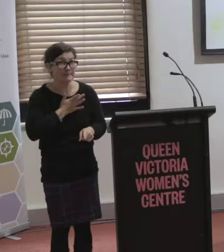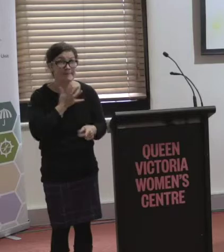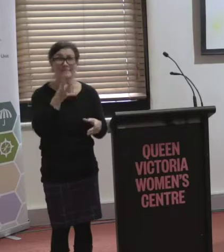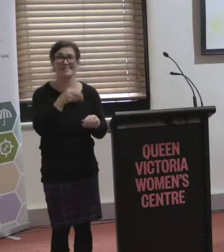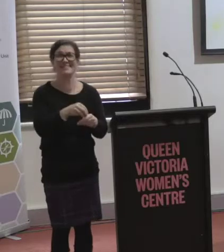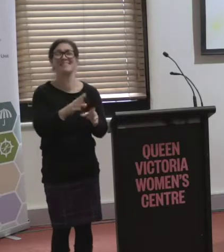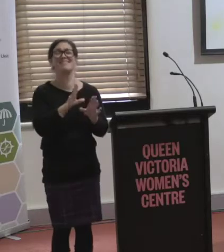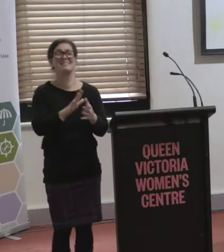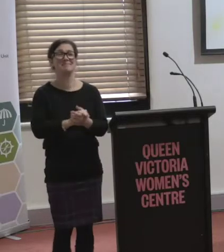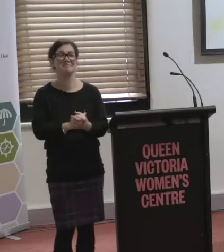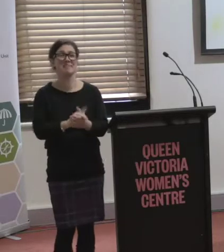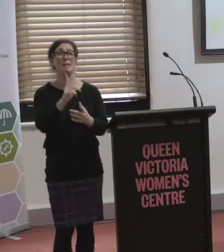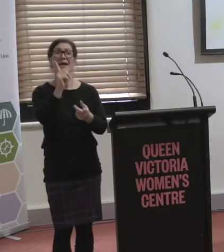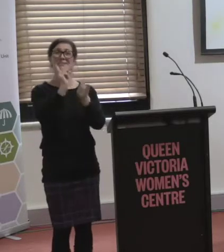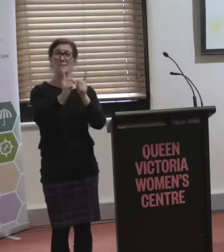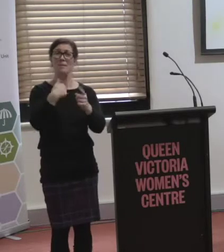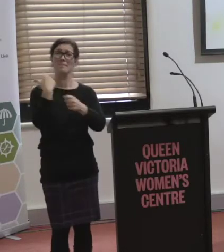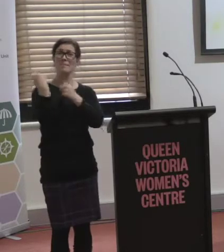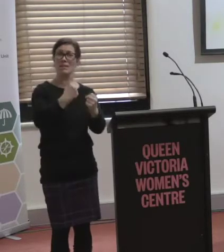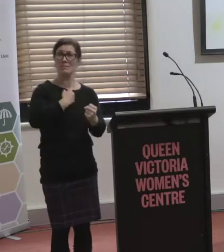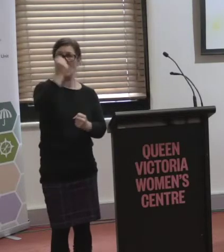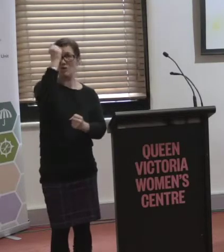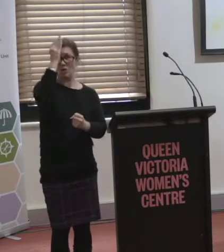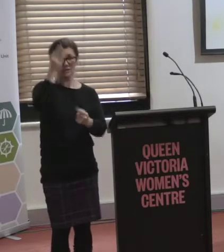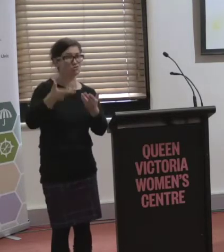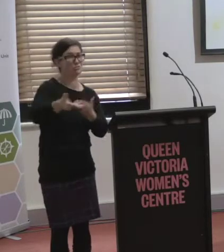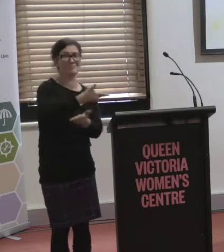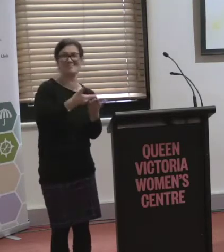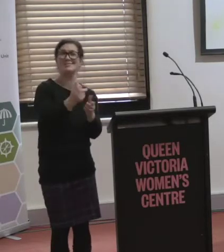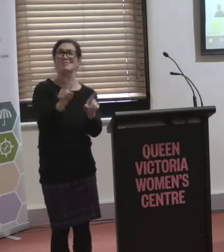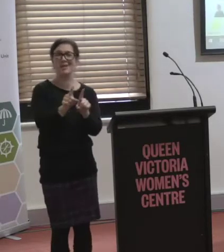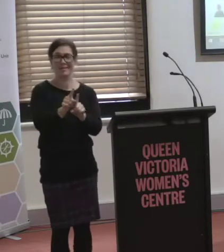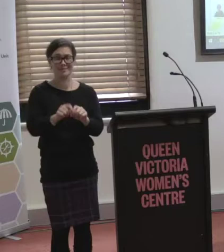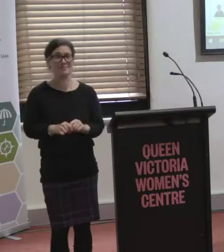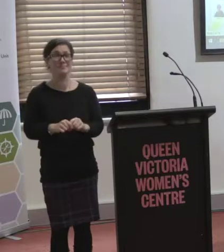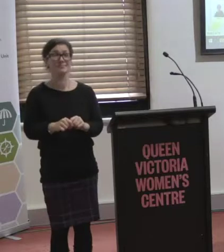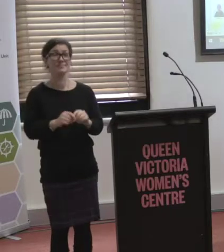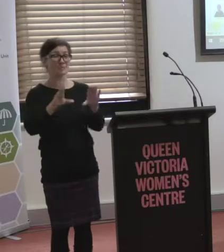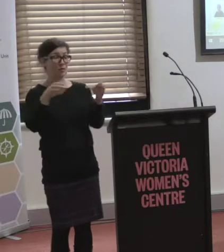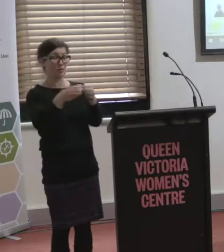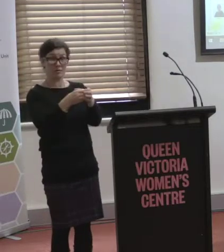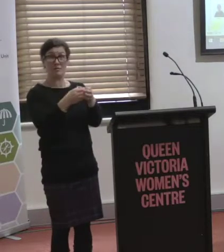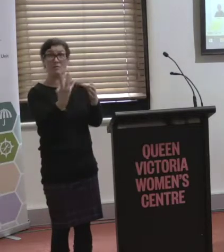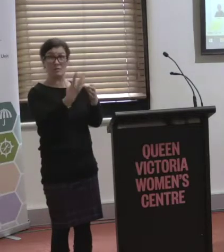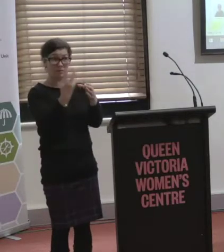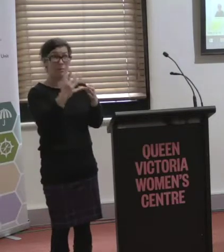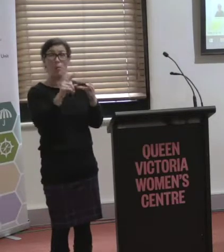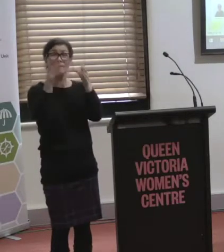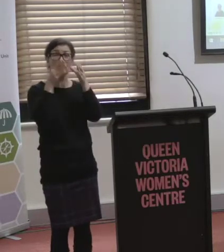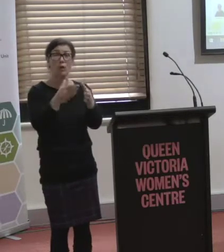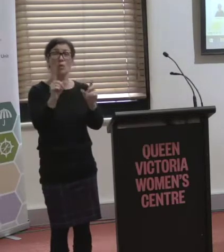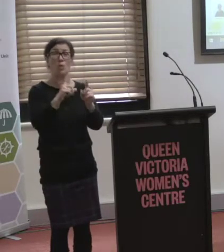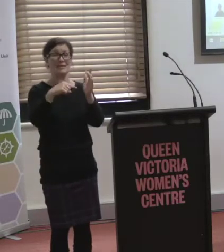then I hope I bring something to the table which I'm sure I do. But the focus of the commissioners is to, and the